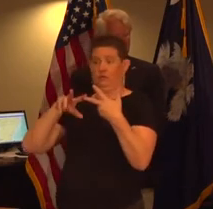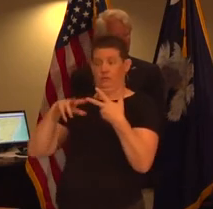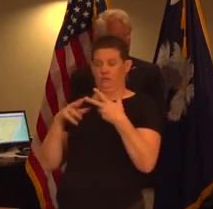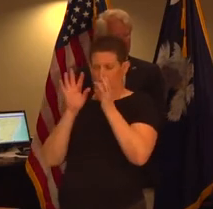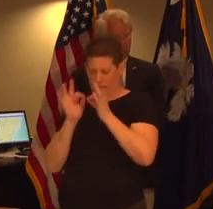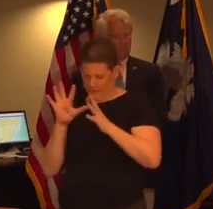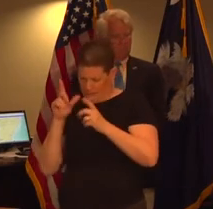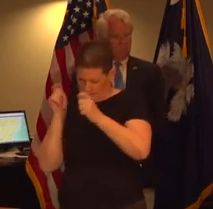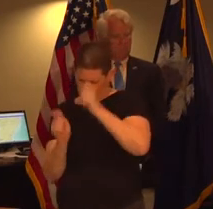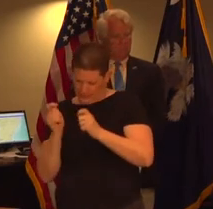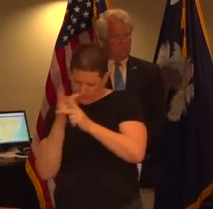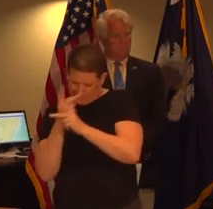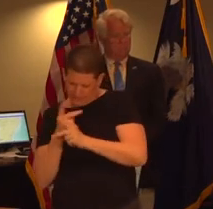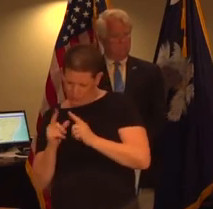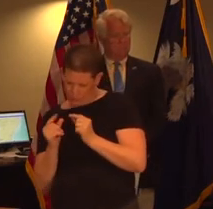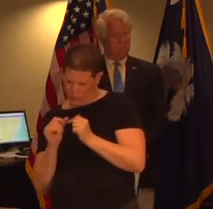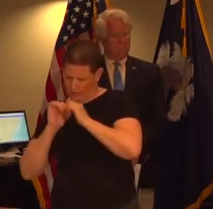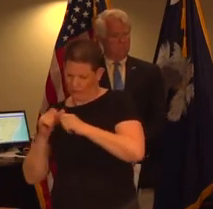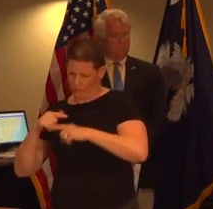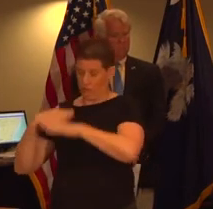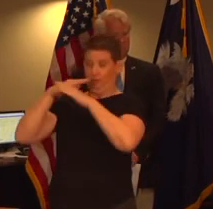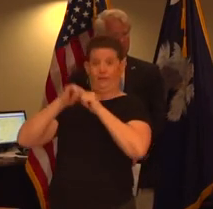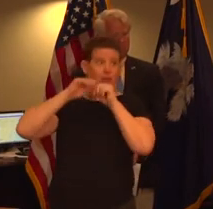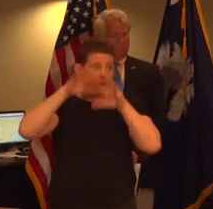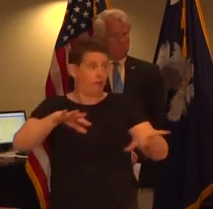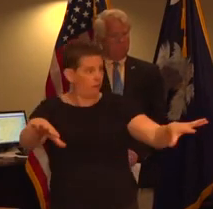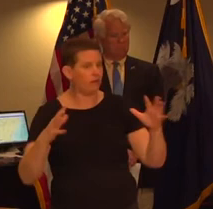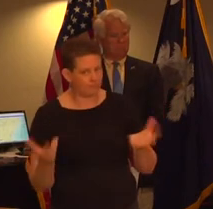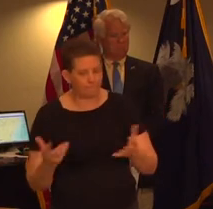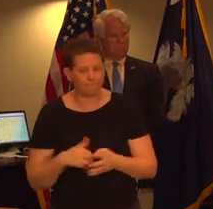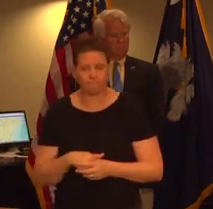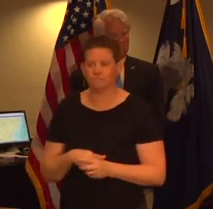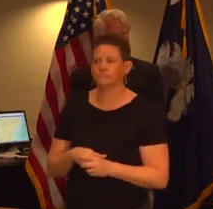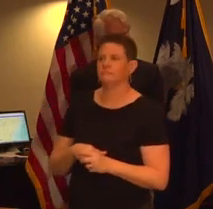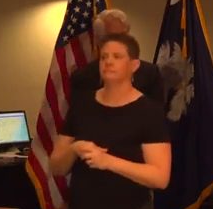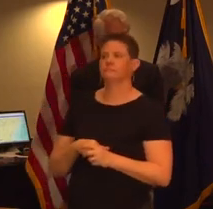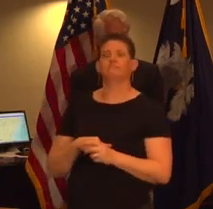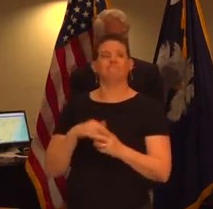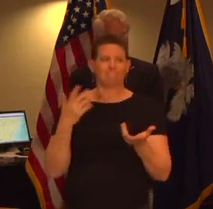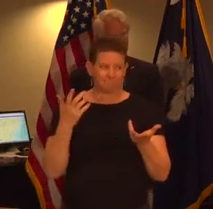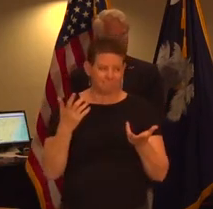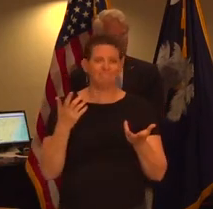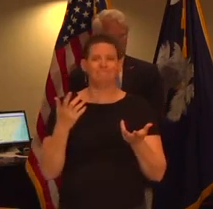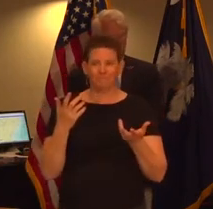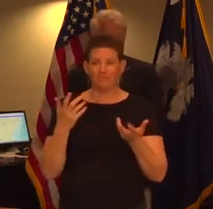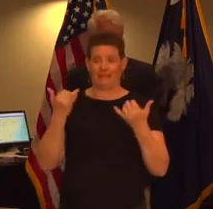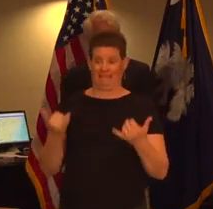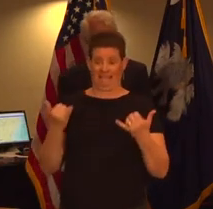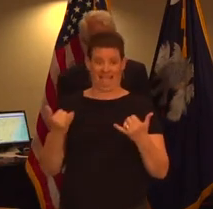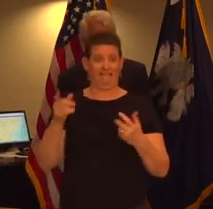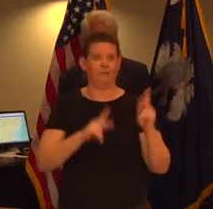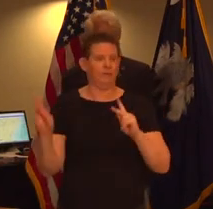share information that prevents the spread of disease we understand the increasing interest in every detail of